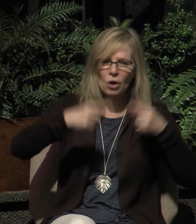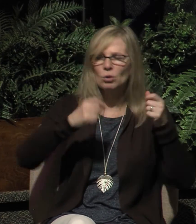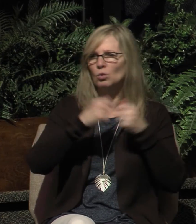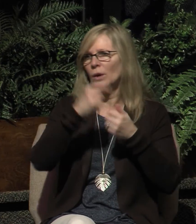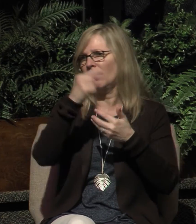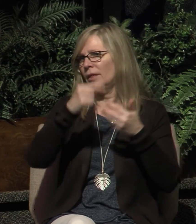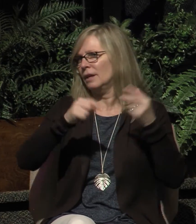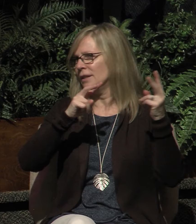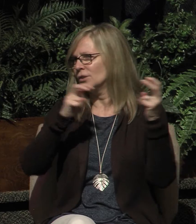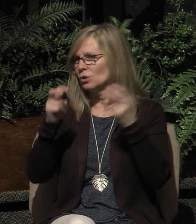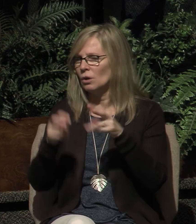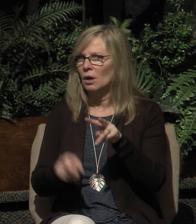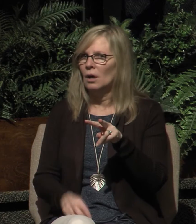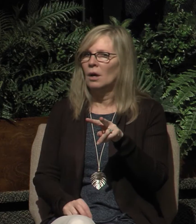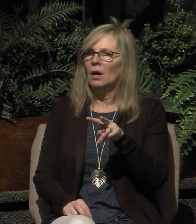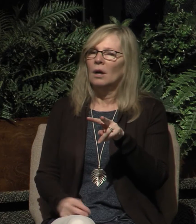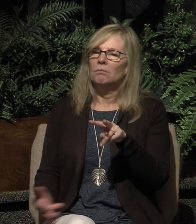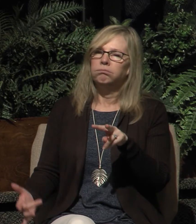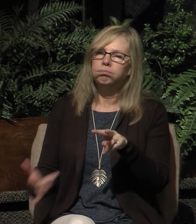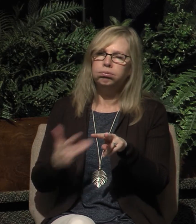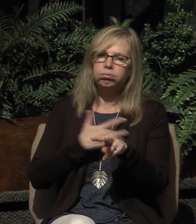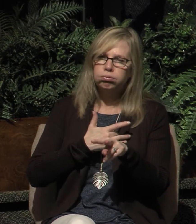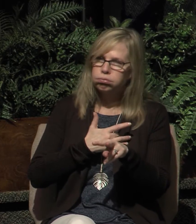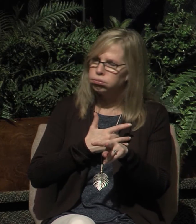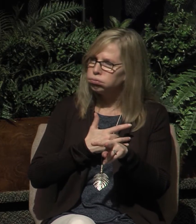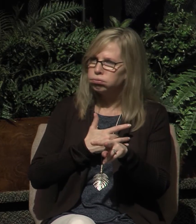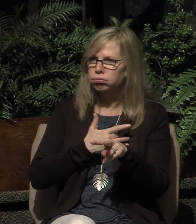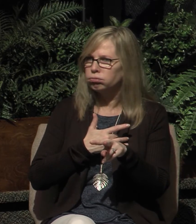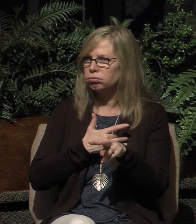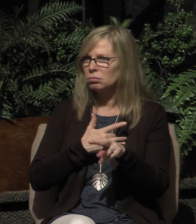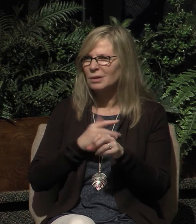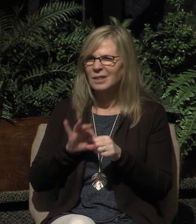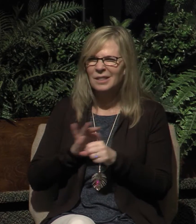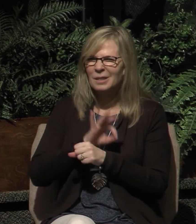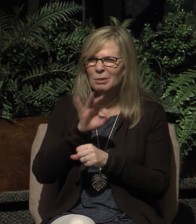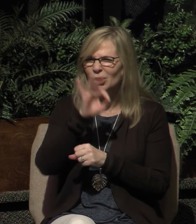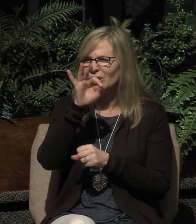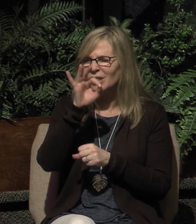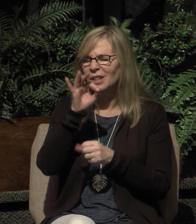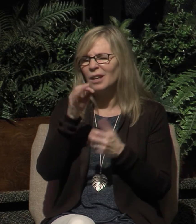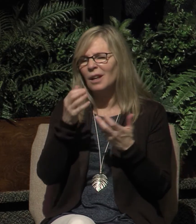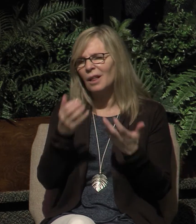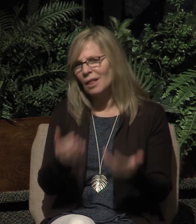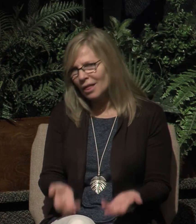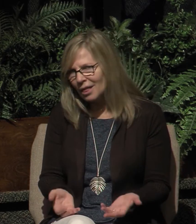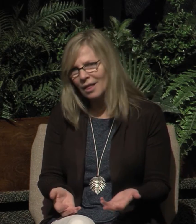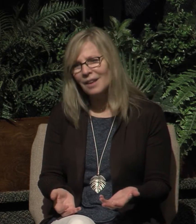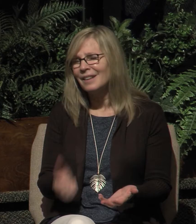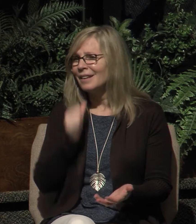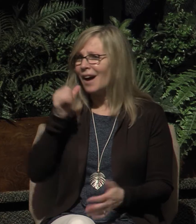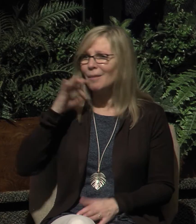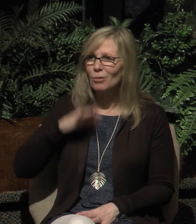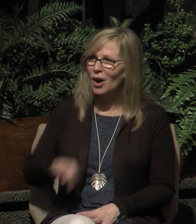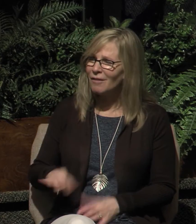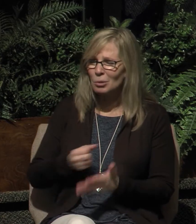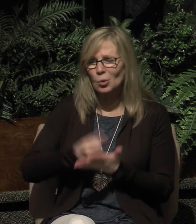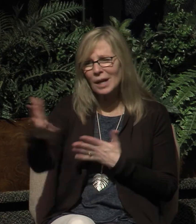with issues. There is nothing more spiritually unprofitable, the writer to the Hebrews says,